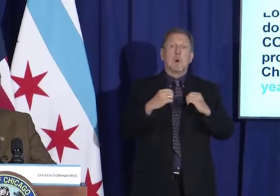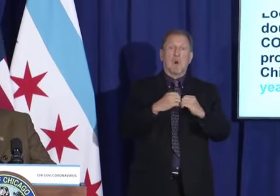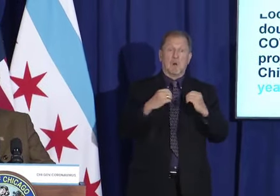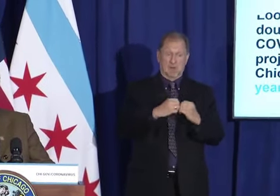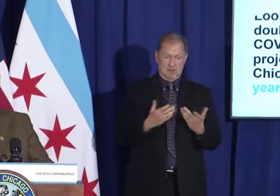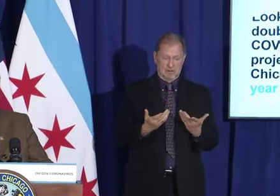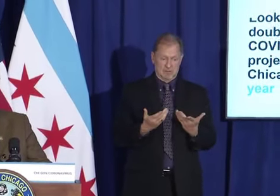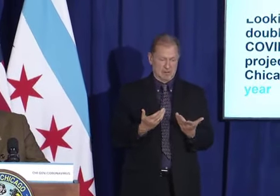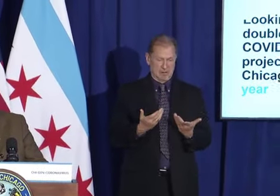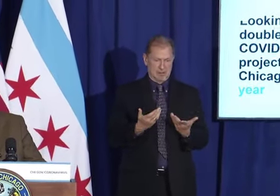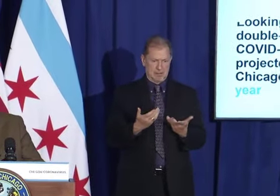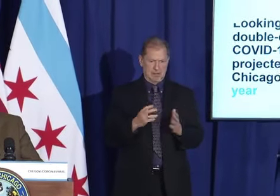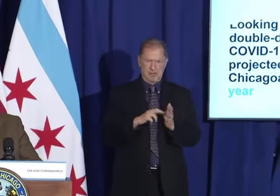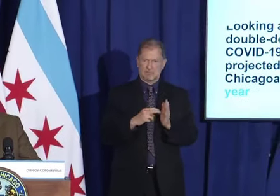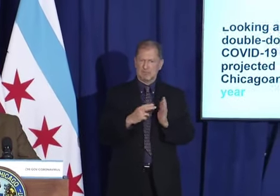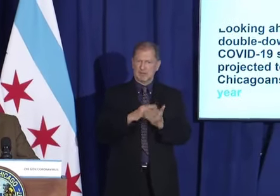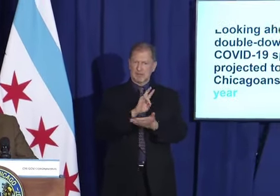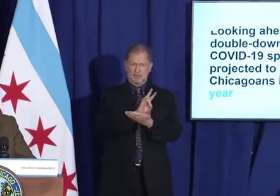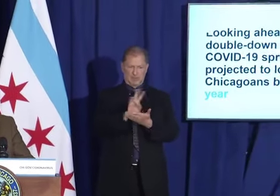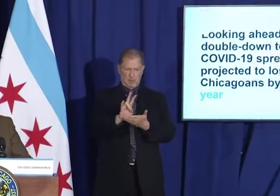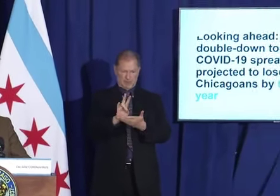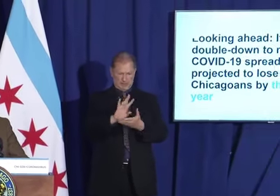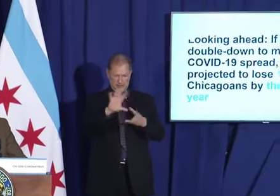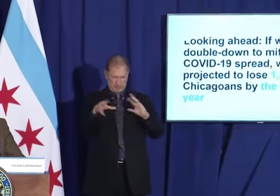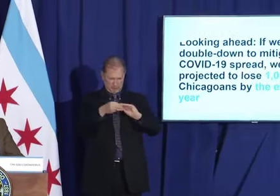That's just in seven weeks alone.